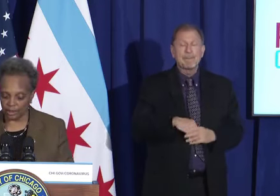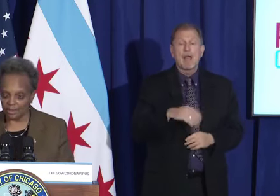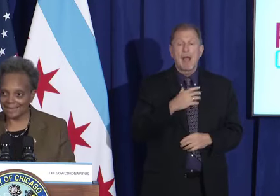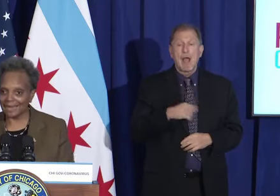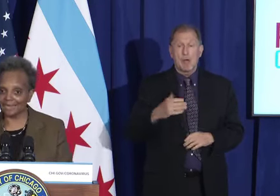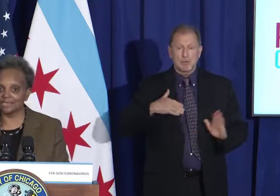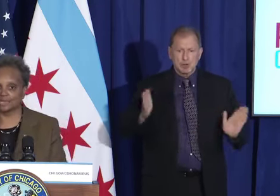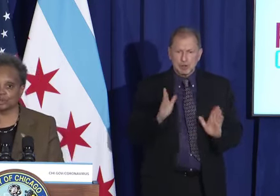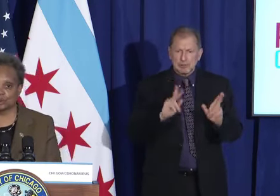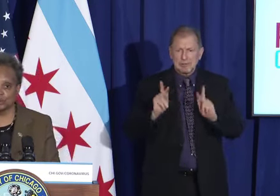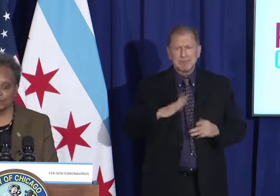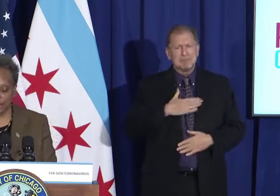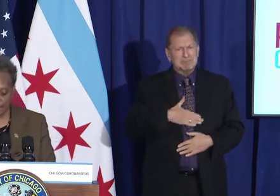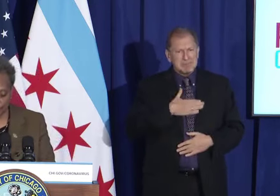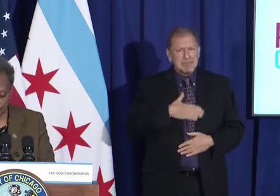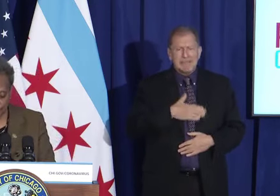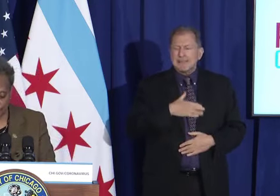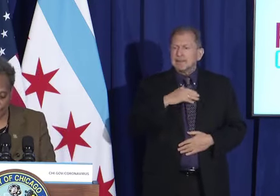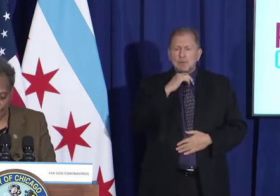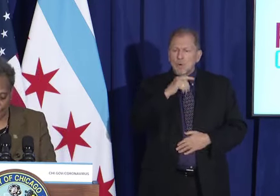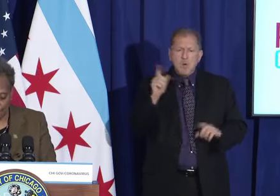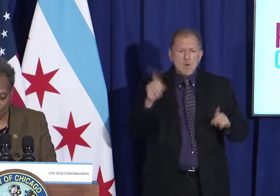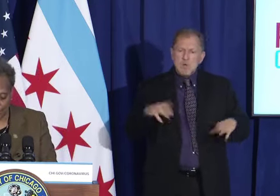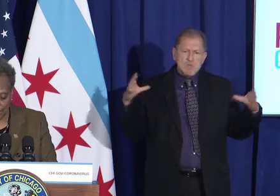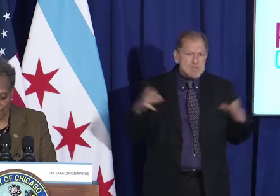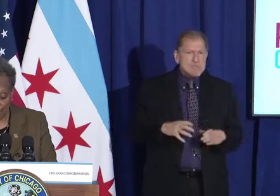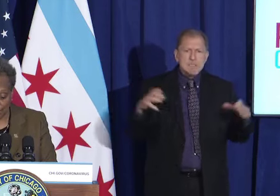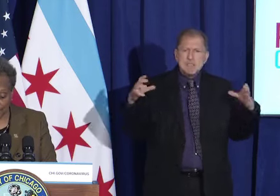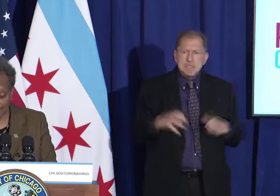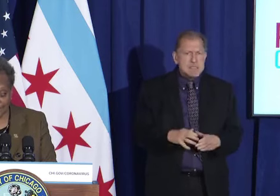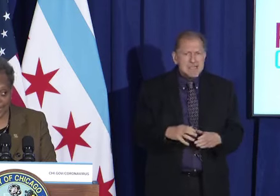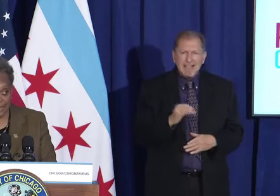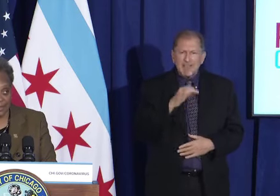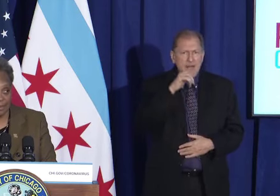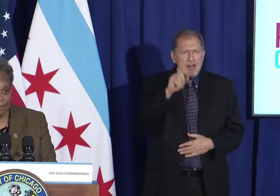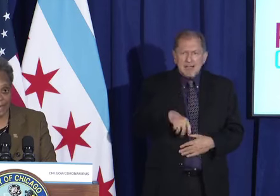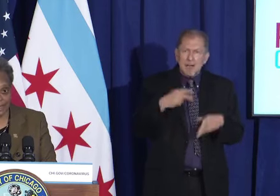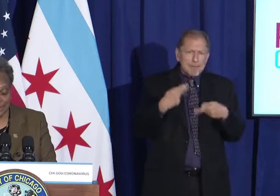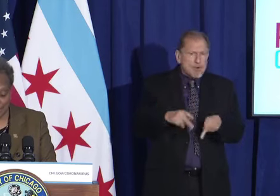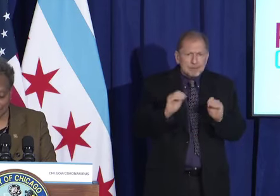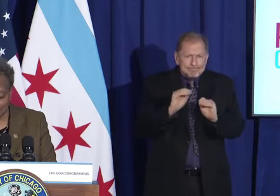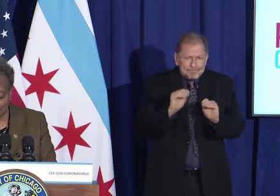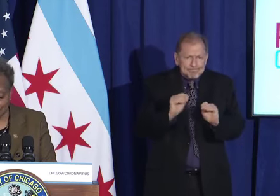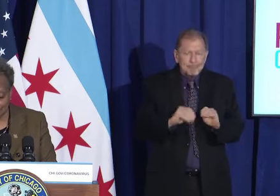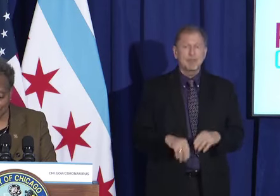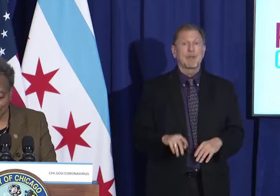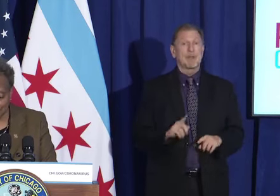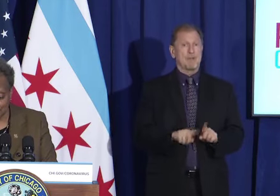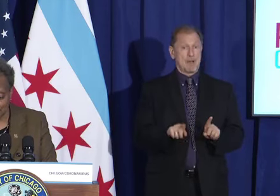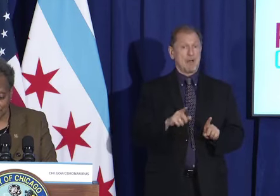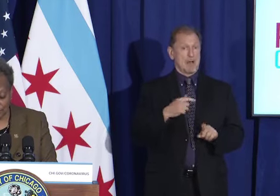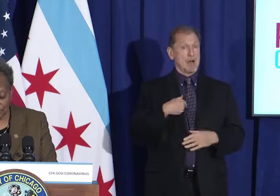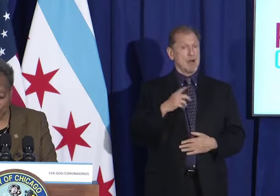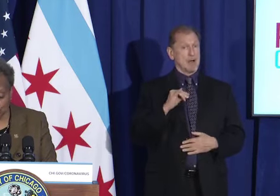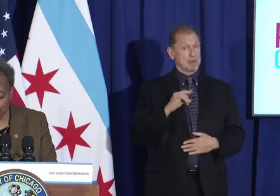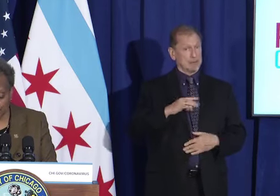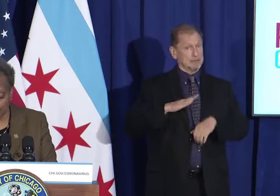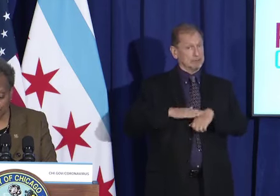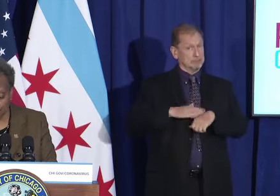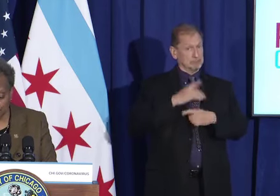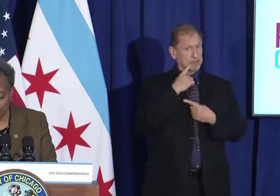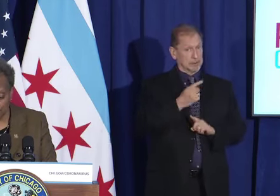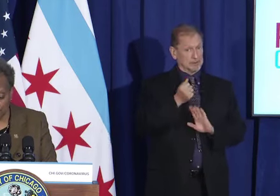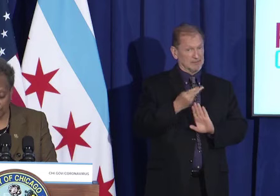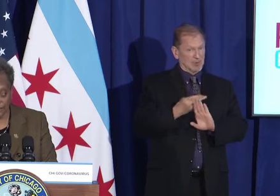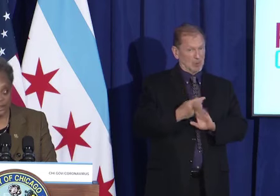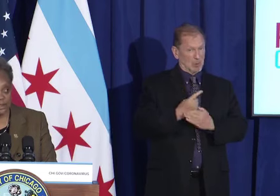avoid nonessential gatherings. However, as I said back then, just a few short weeks